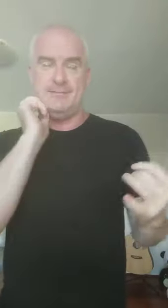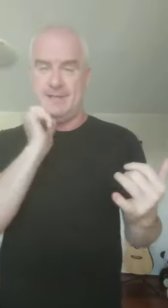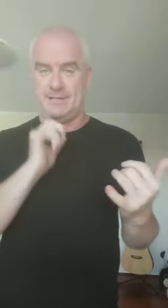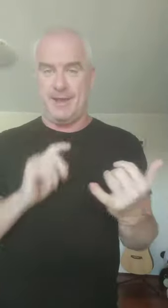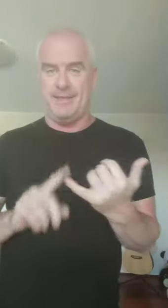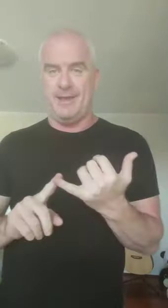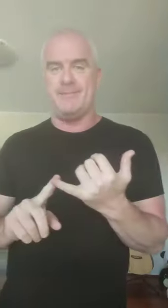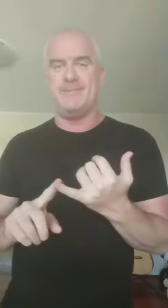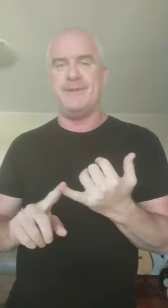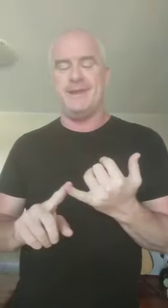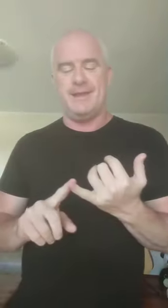thinks about them.